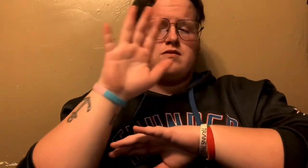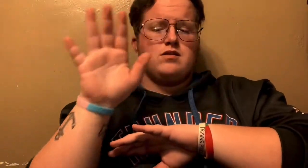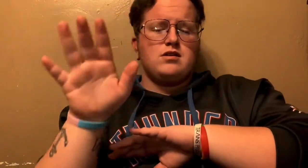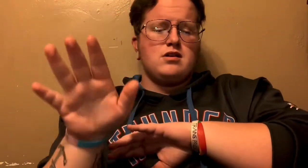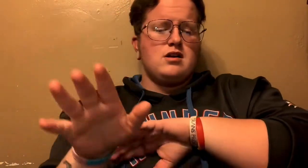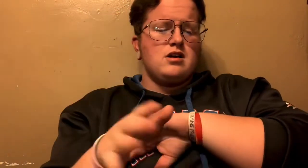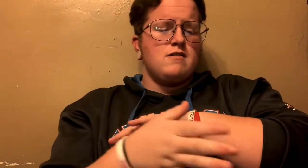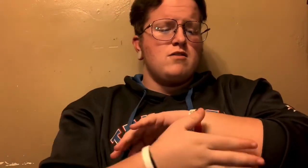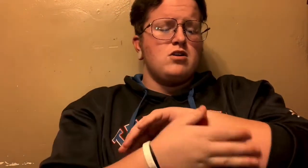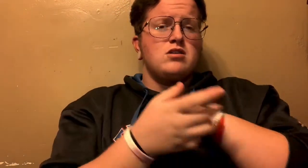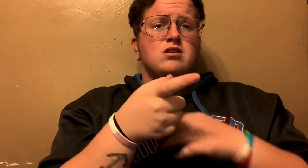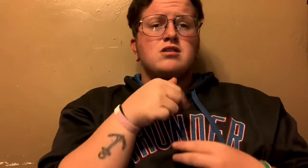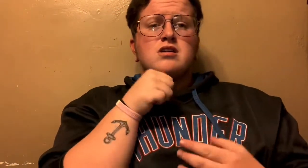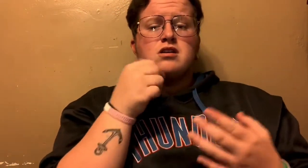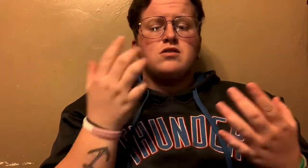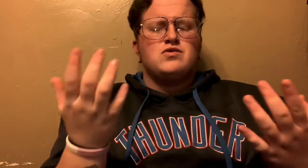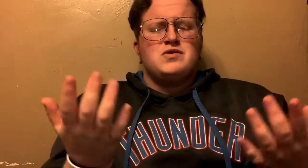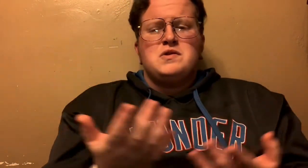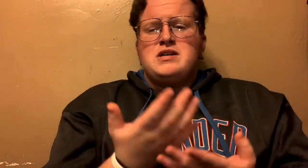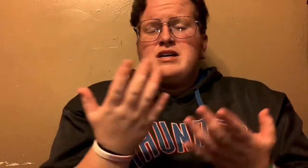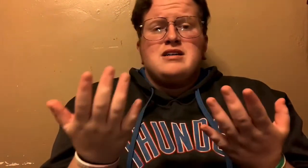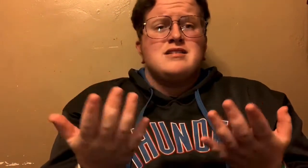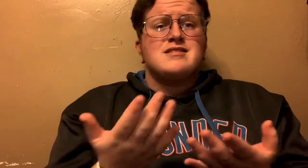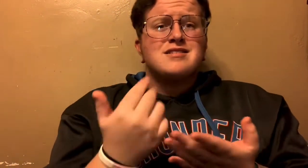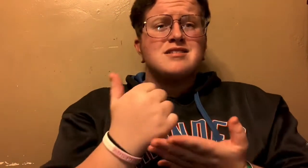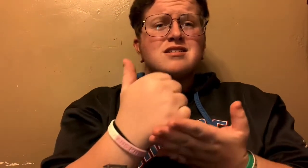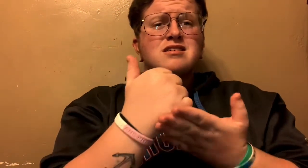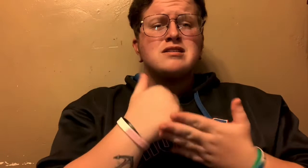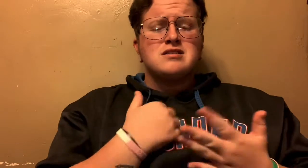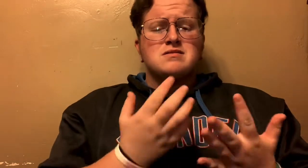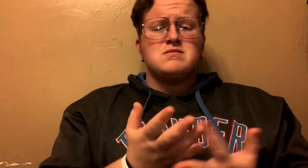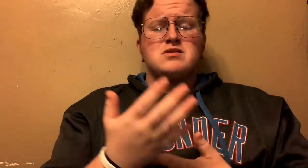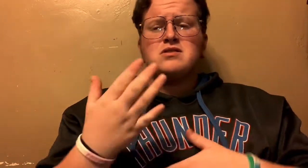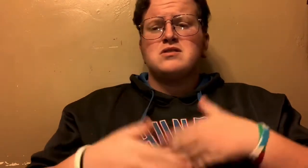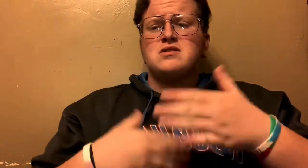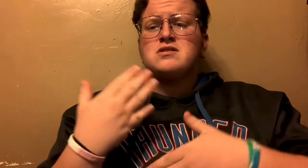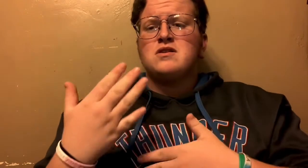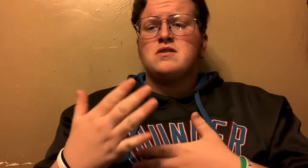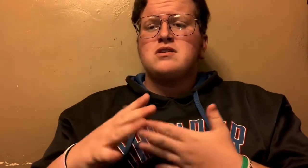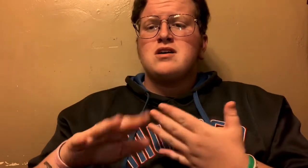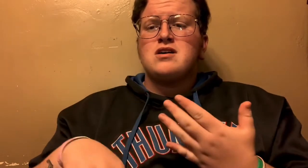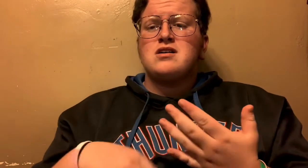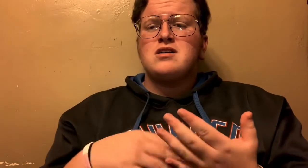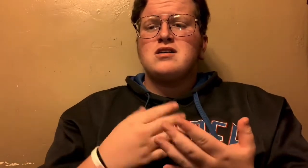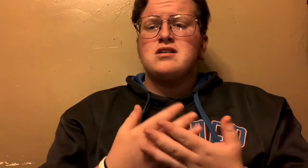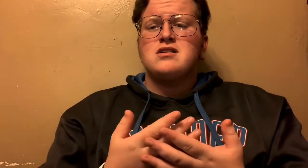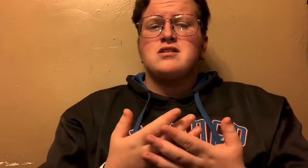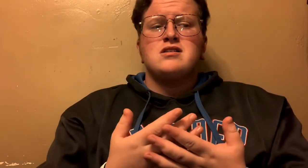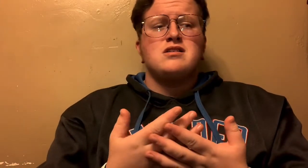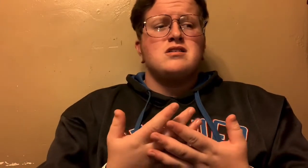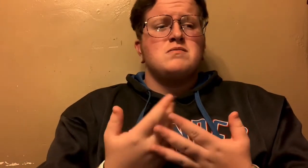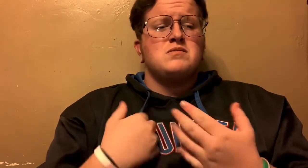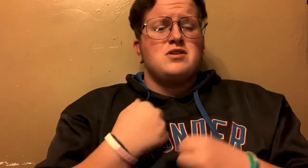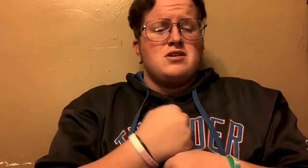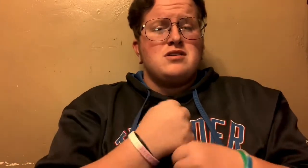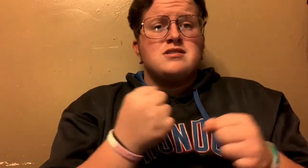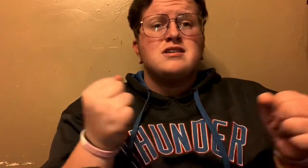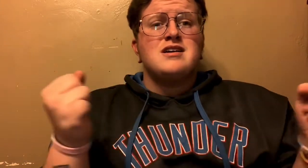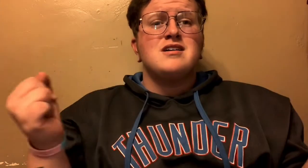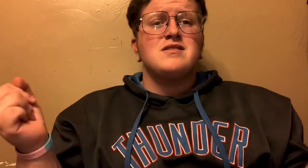so now you fall And you're not here to get me through it all I let my guard down,